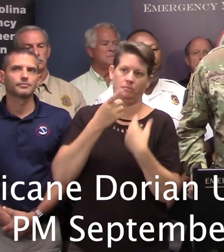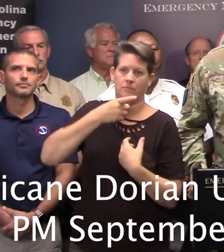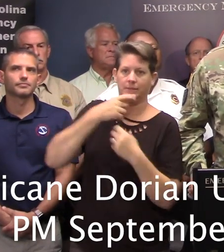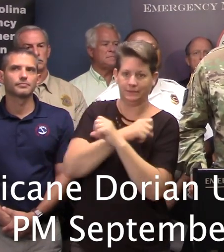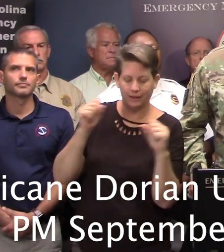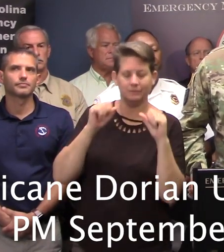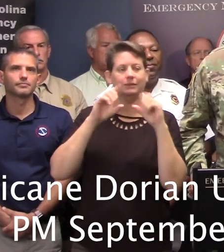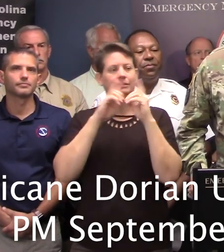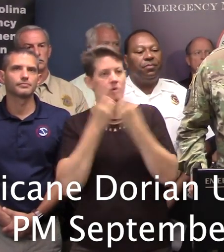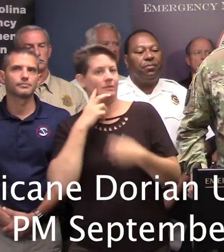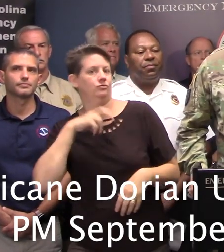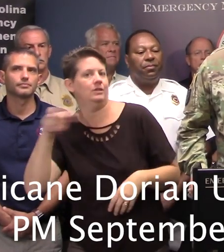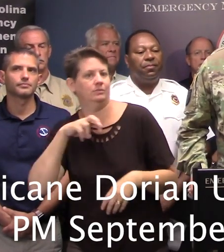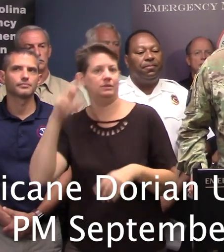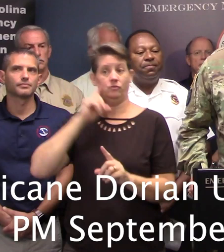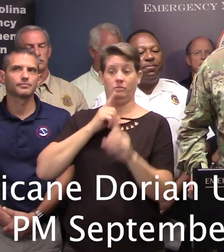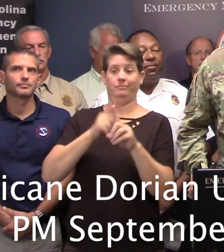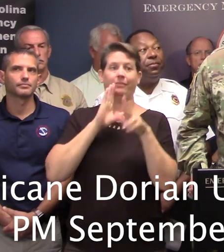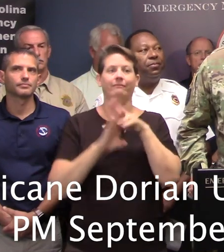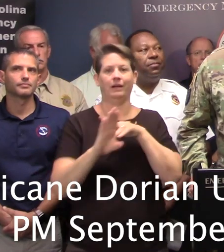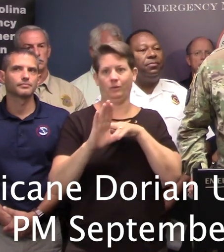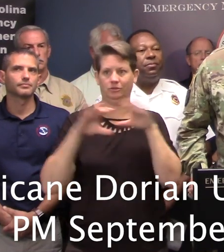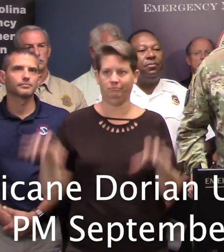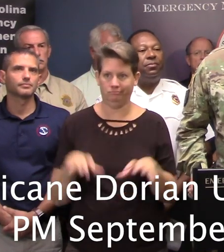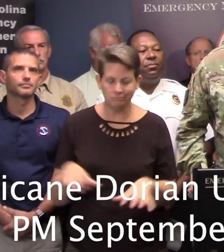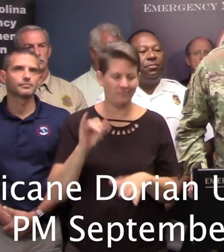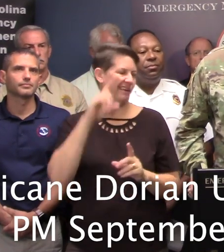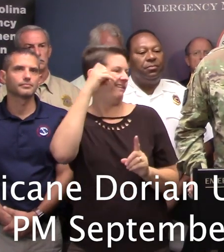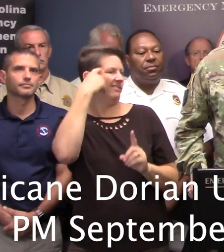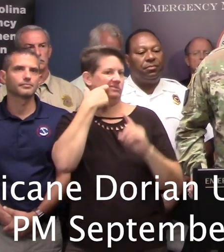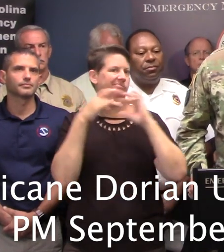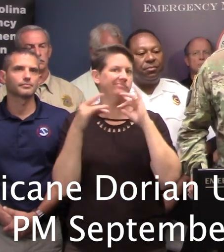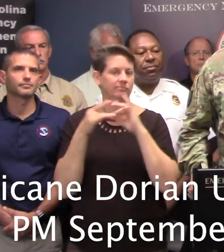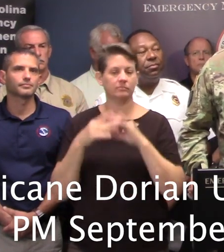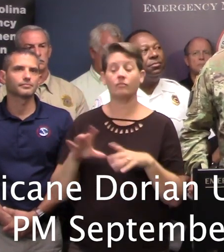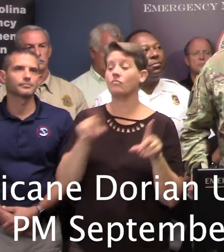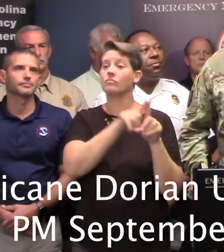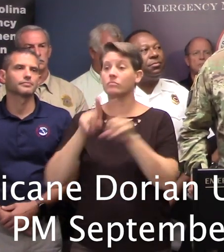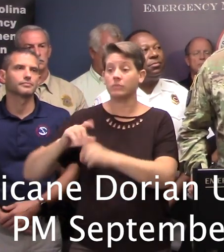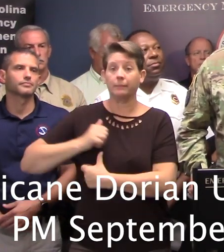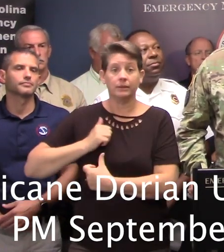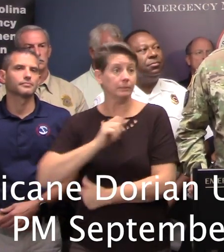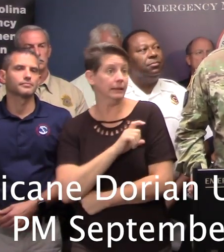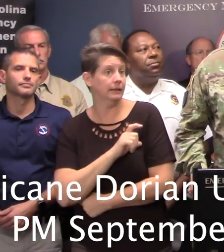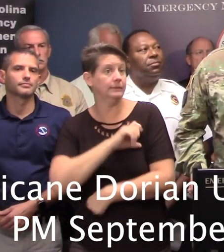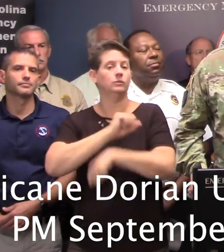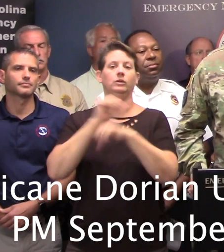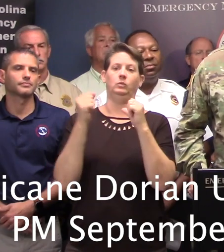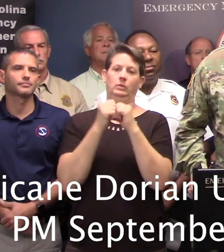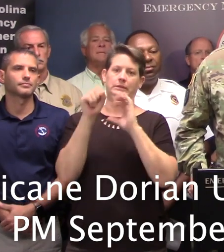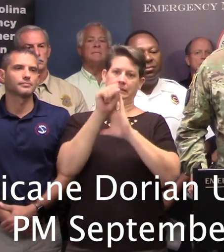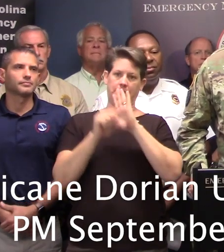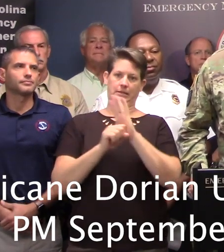in executing the evacuation that the Governor has described. We also have military police who are working with the State Law Enforcement